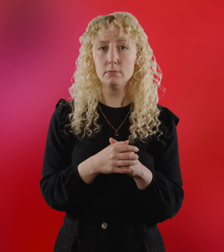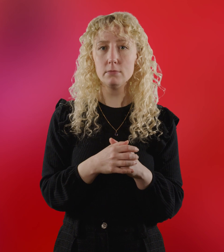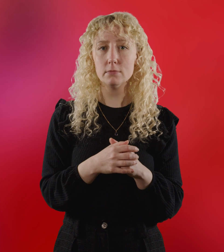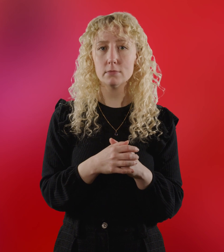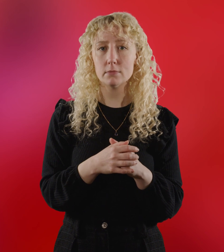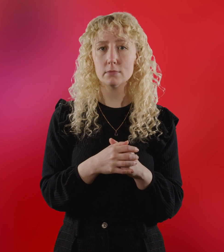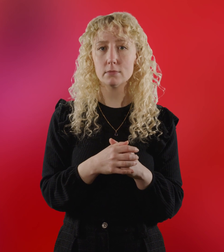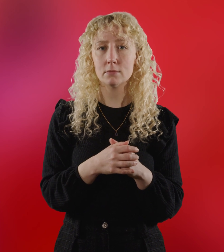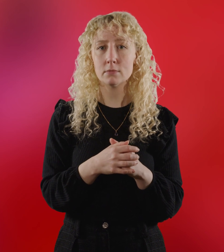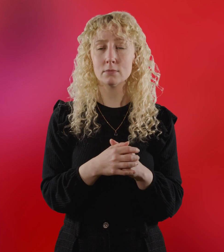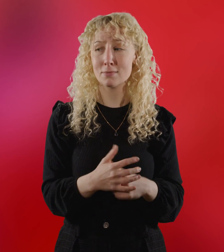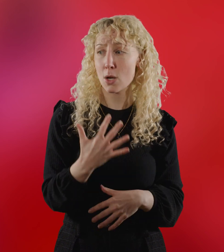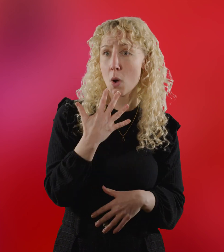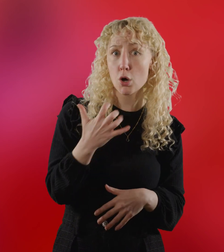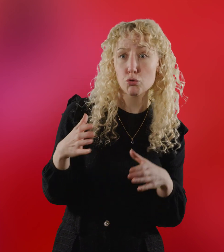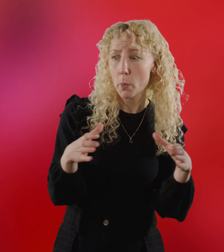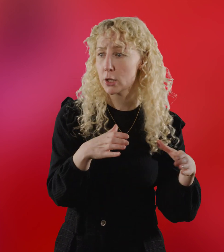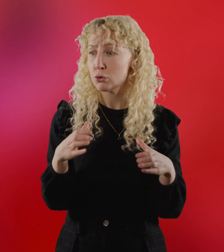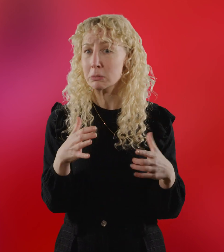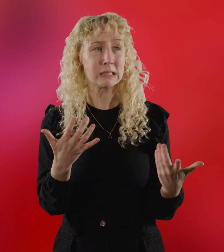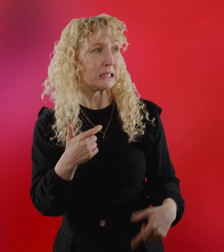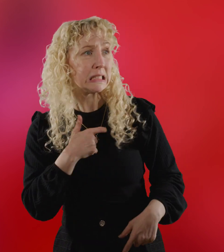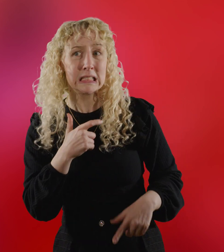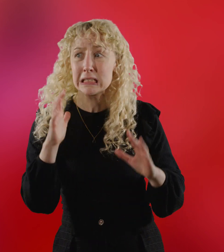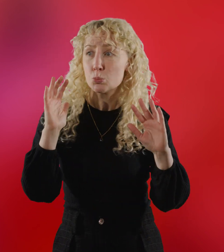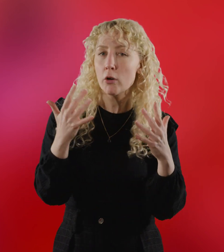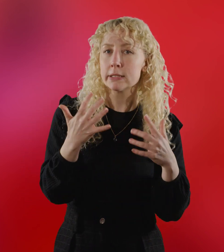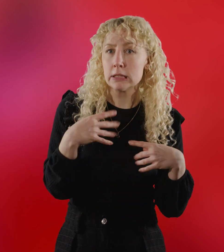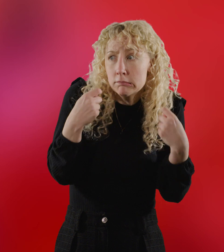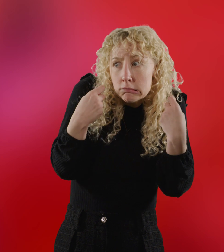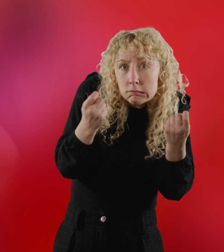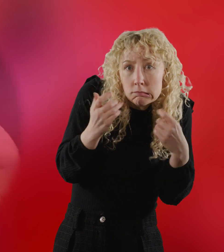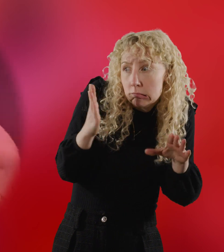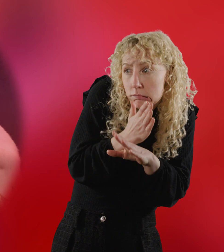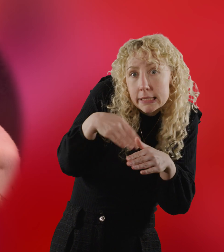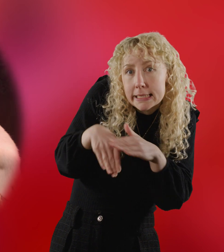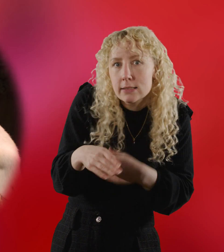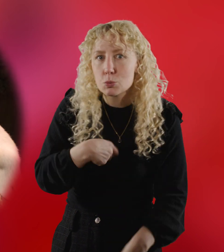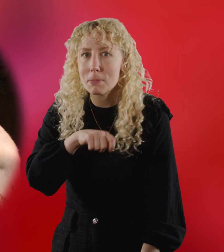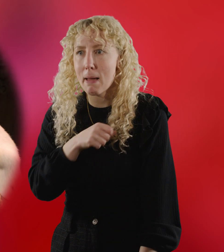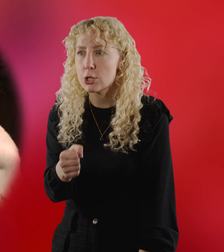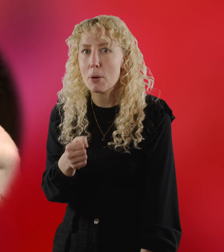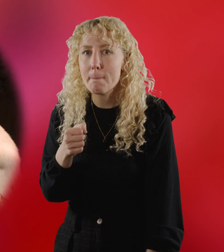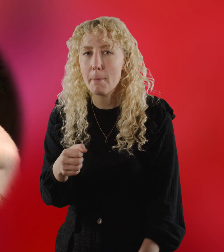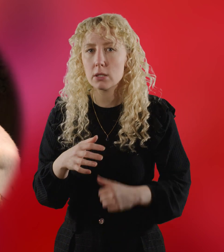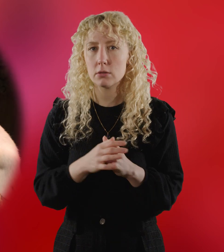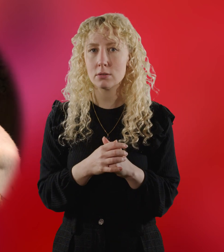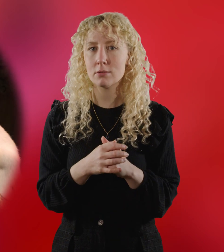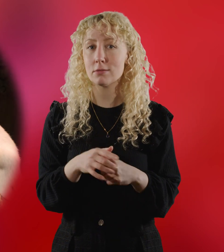Trying to blend in, our heroic travellers seek out a taverna. Parading the town to celebrate his